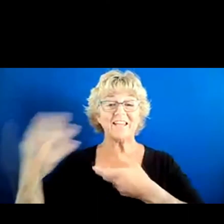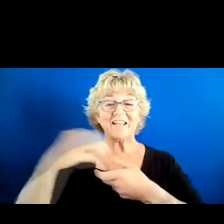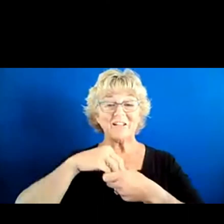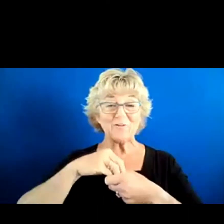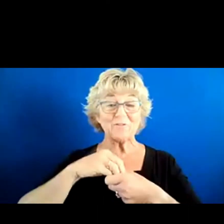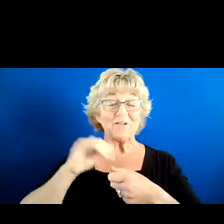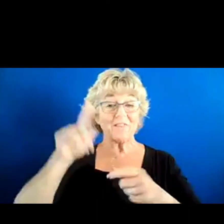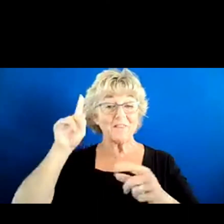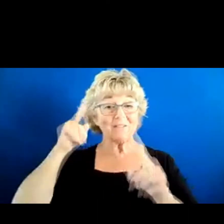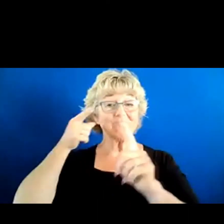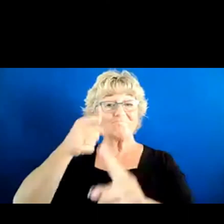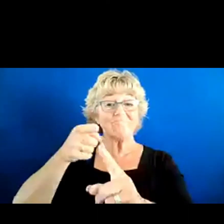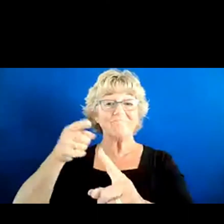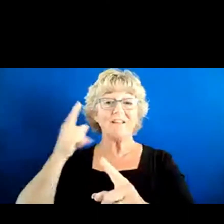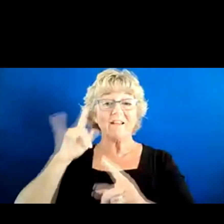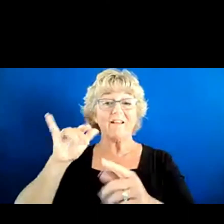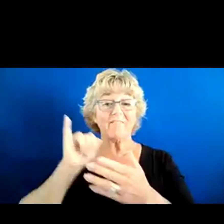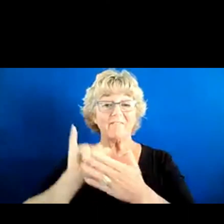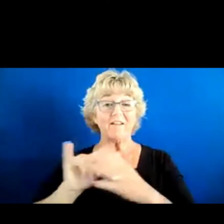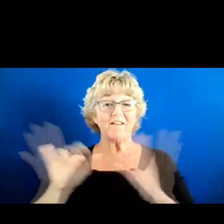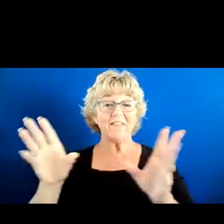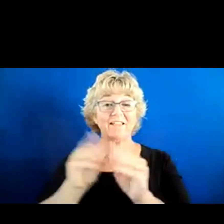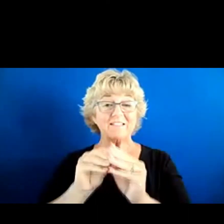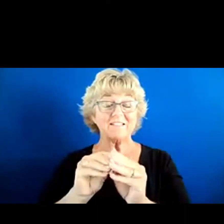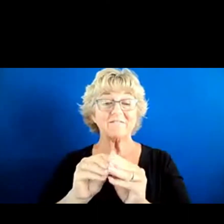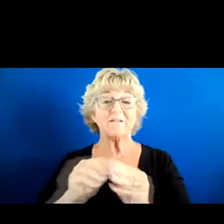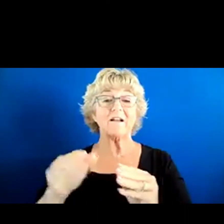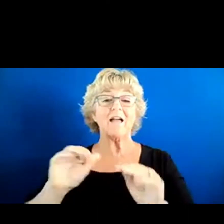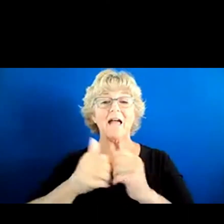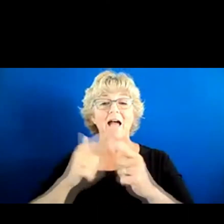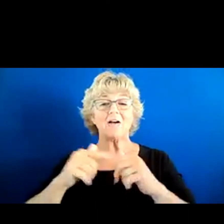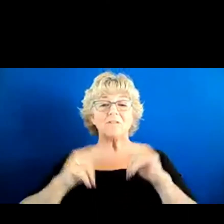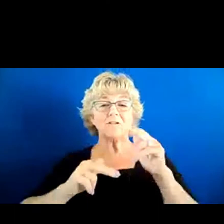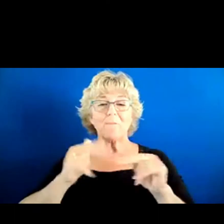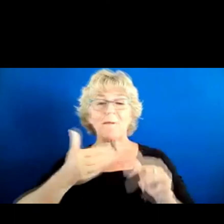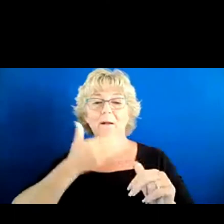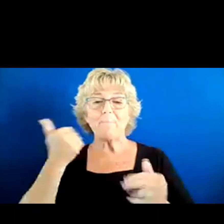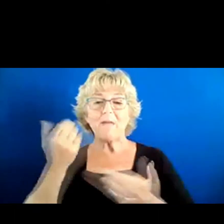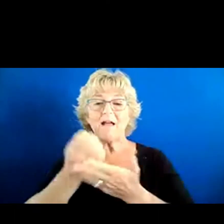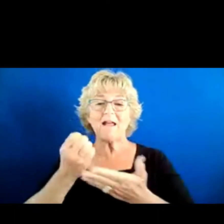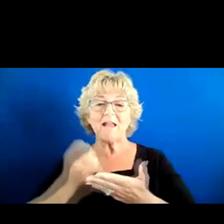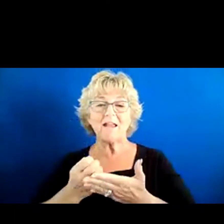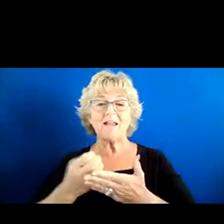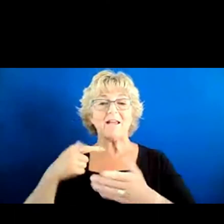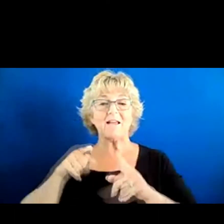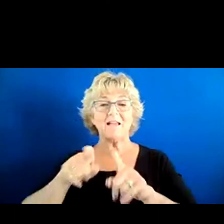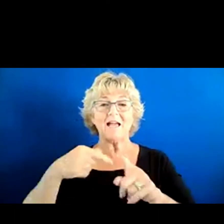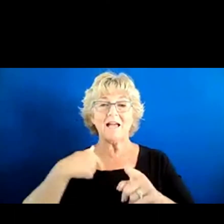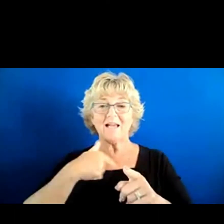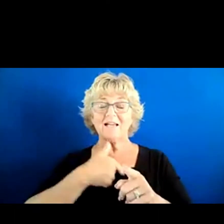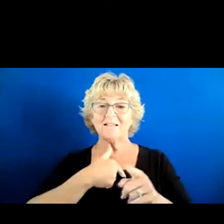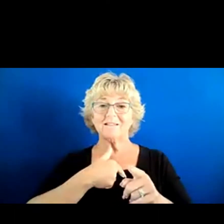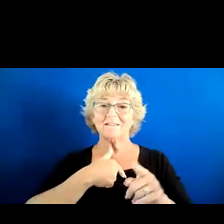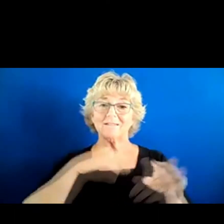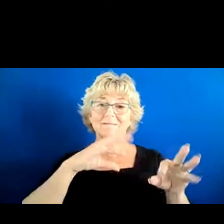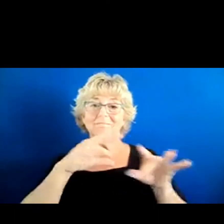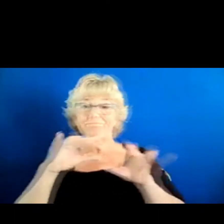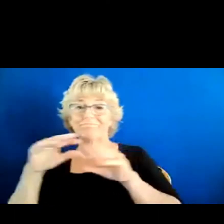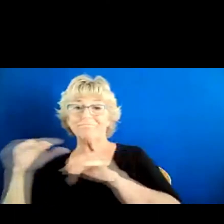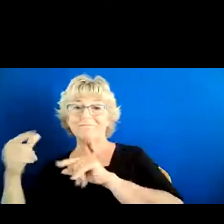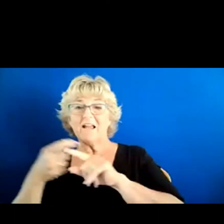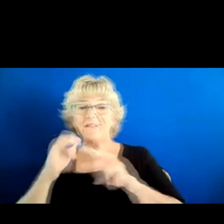really how can we create a better economy as we emerge from this pandemic that works better